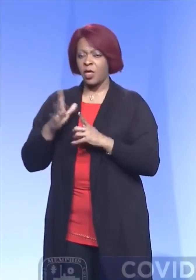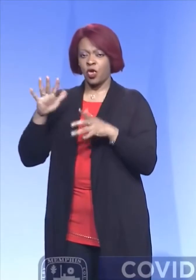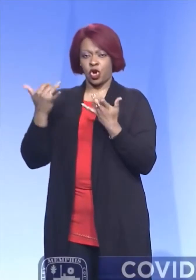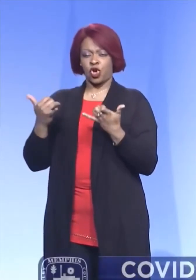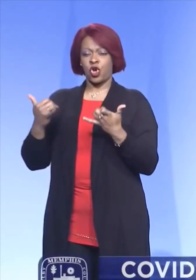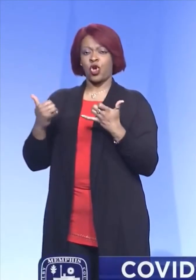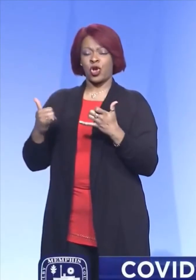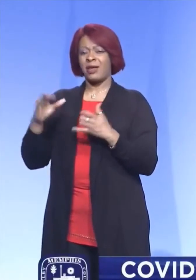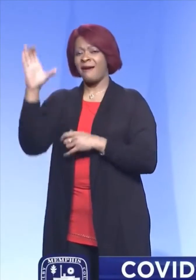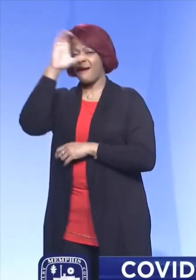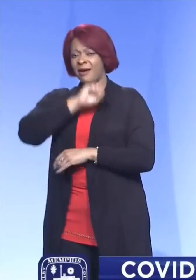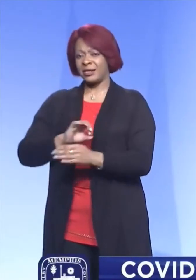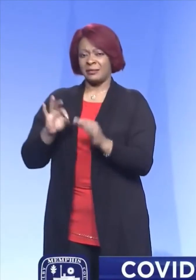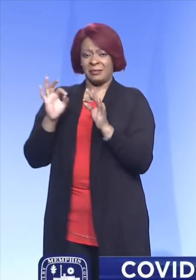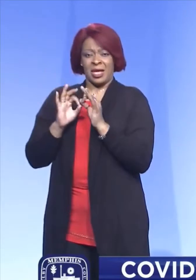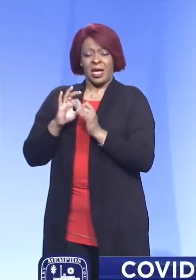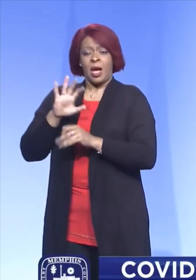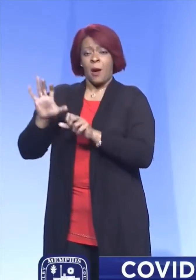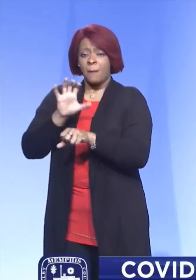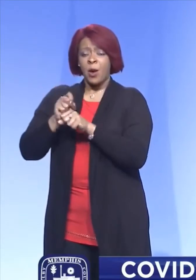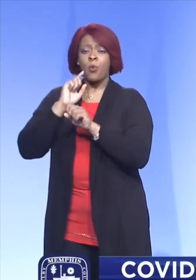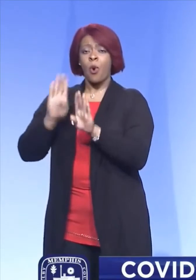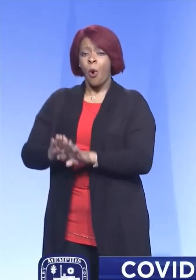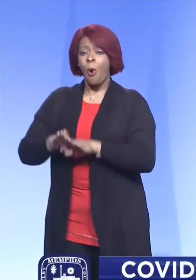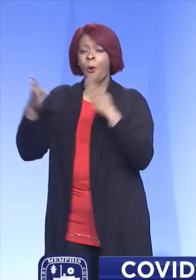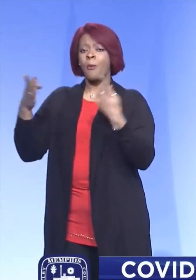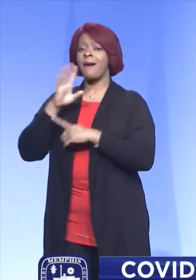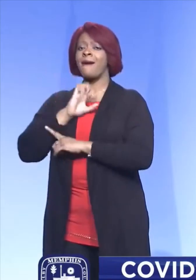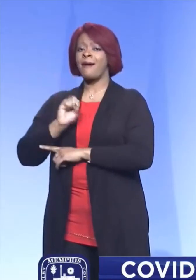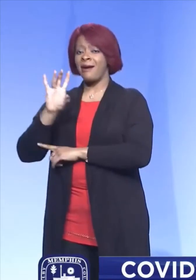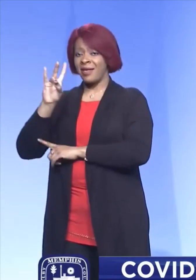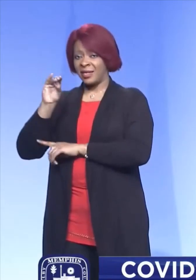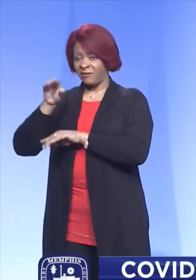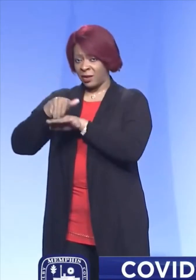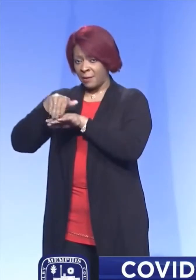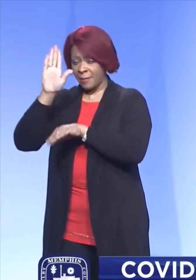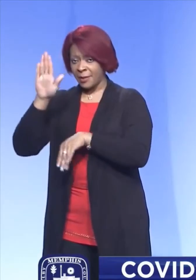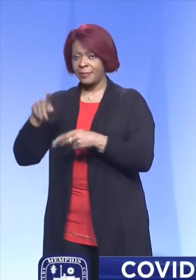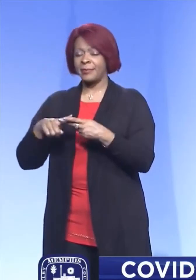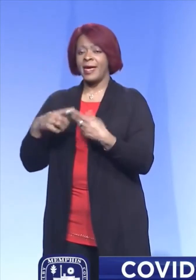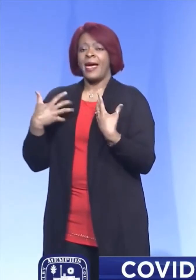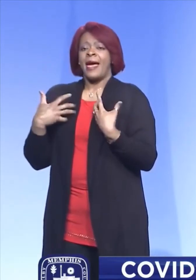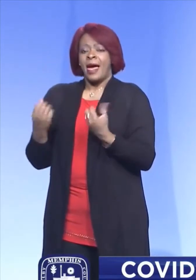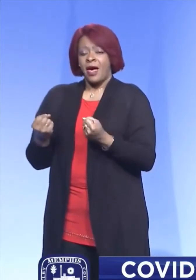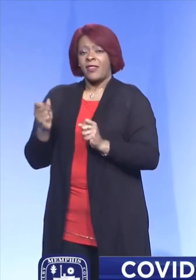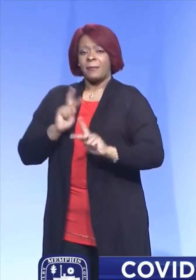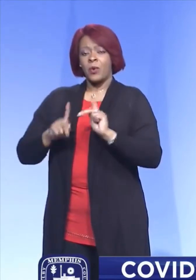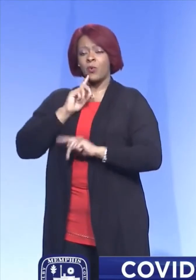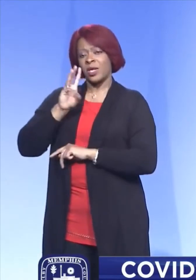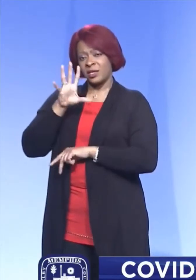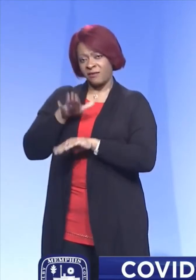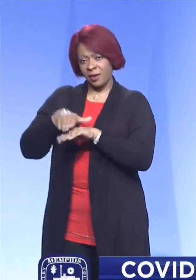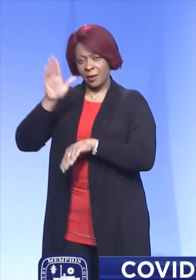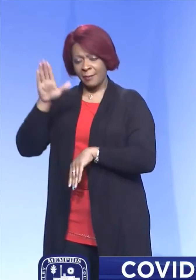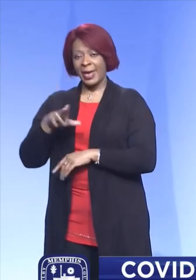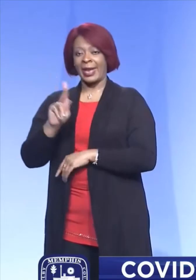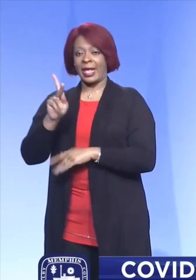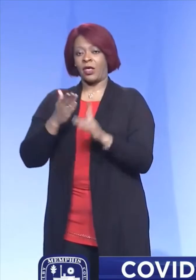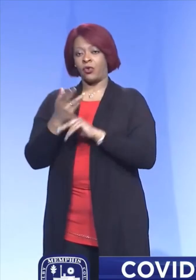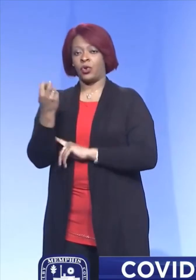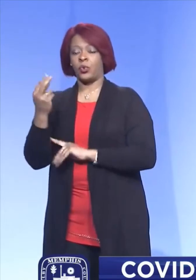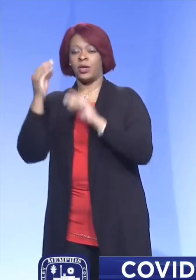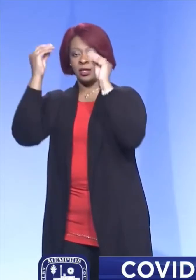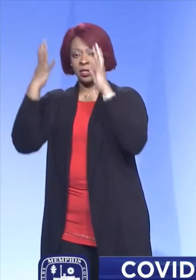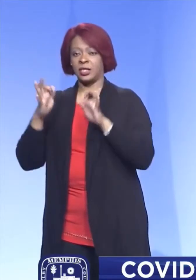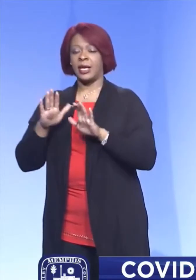estimate on when appointments can open up to those 70 and older, the healthy 65 and older, and the K through 12 teachers